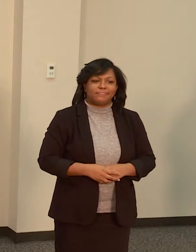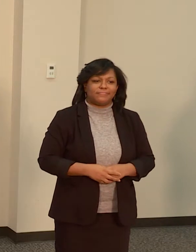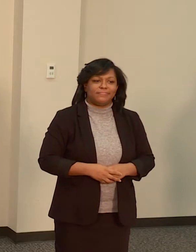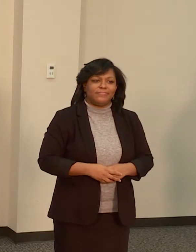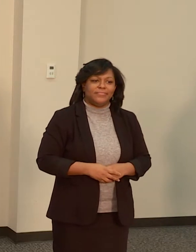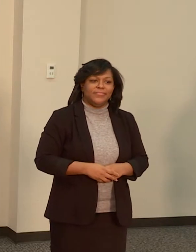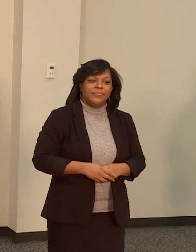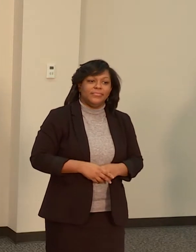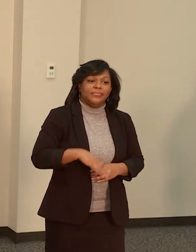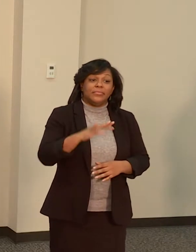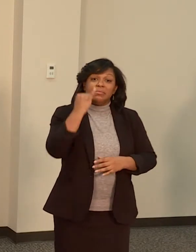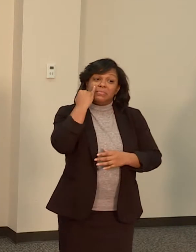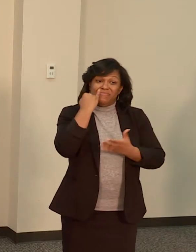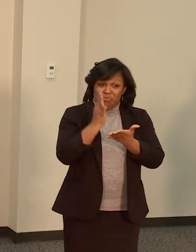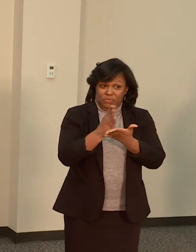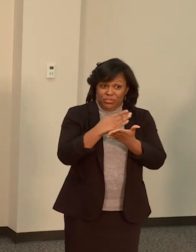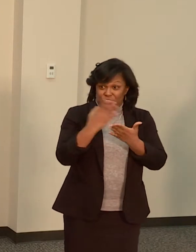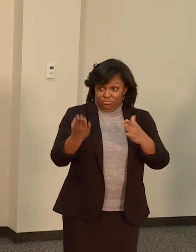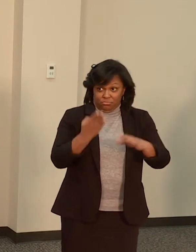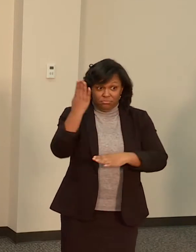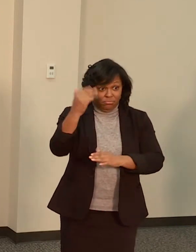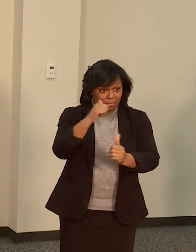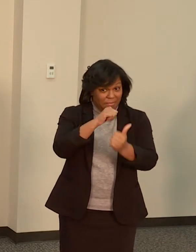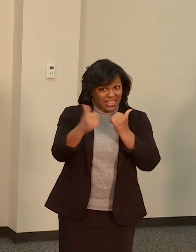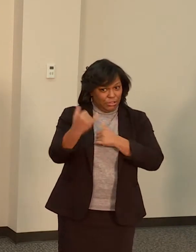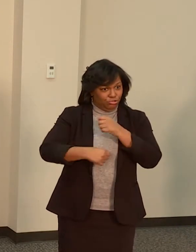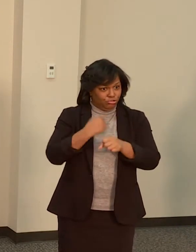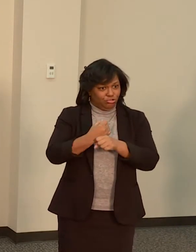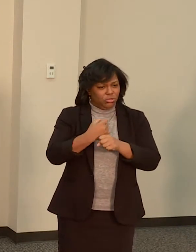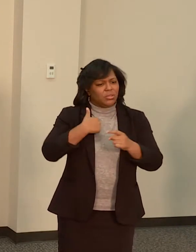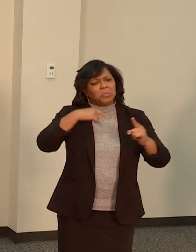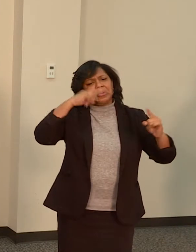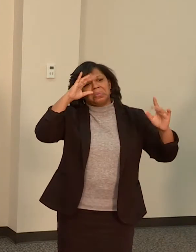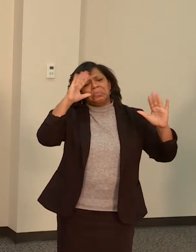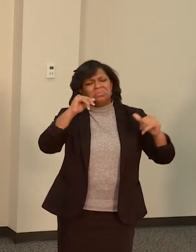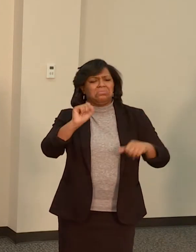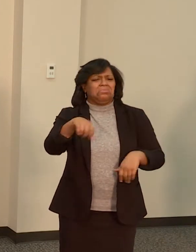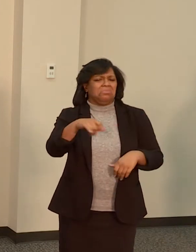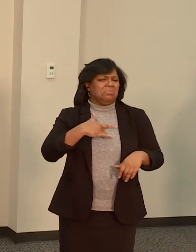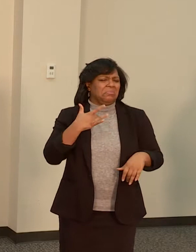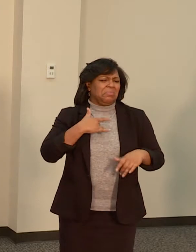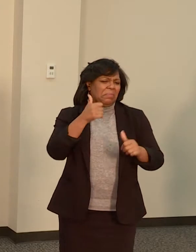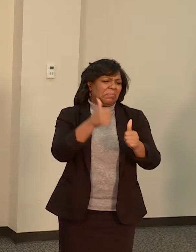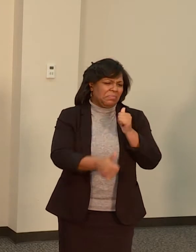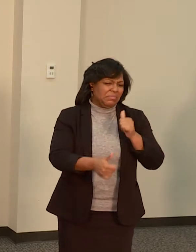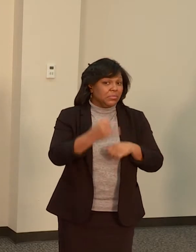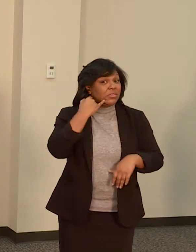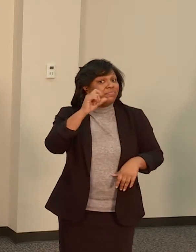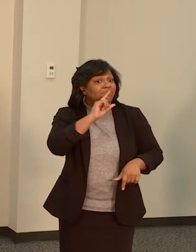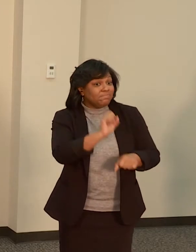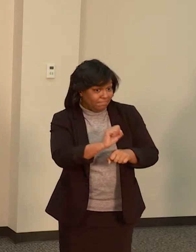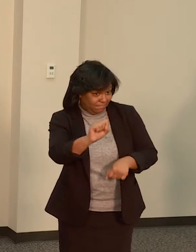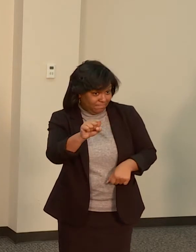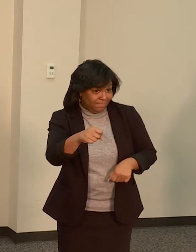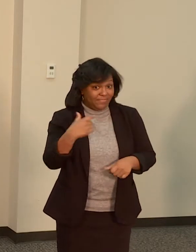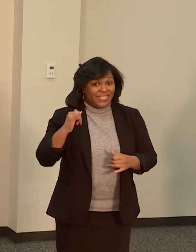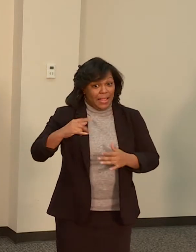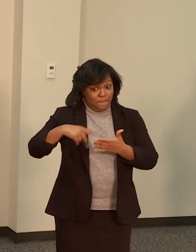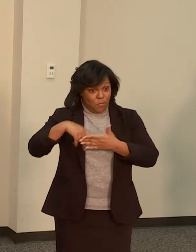this year, and we certainly expect that it will, we will officially take this program from a pilot to a consistent.